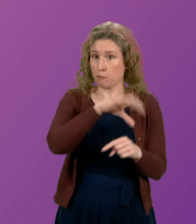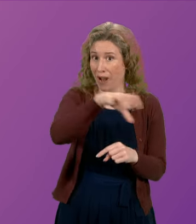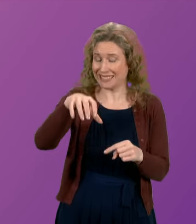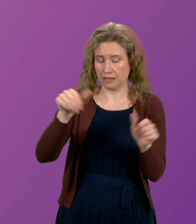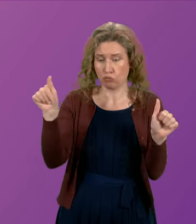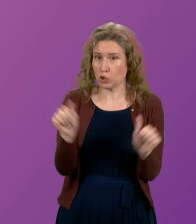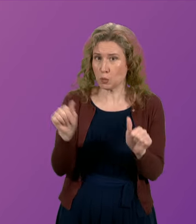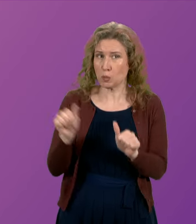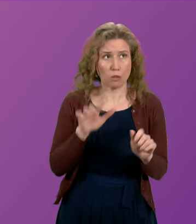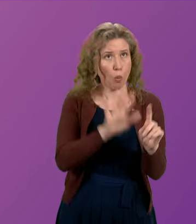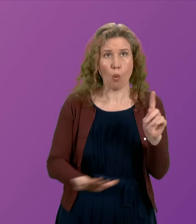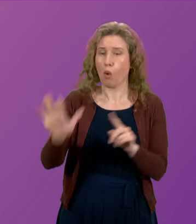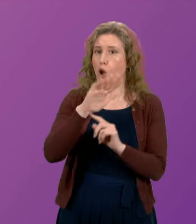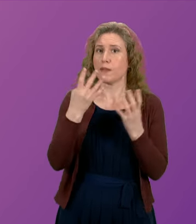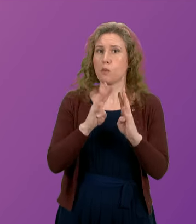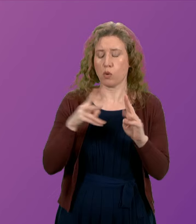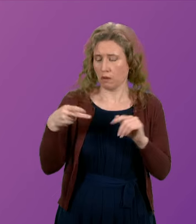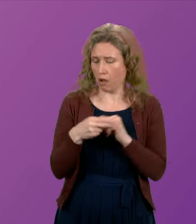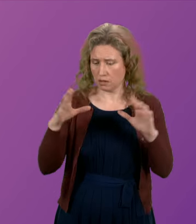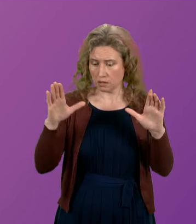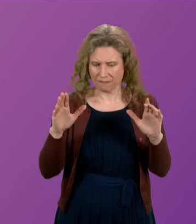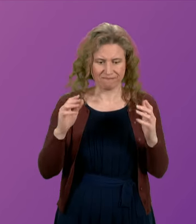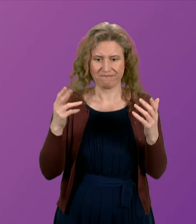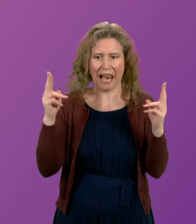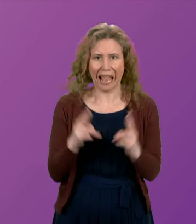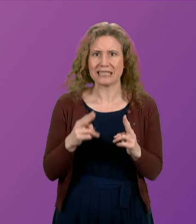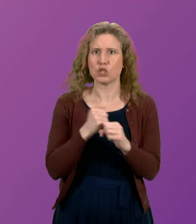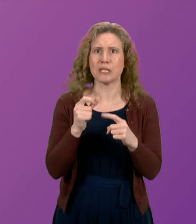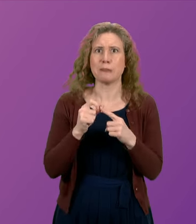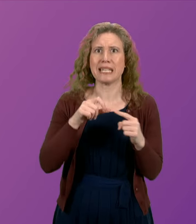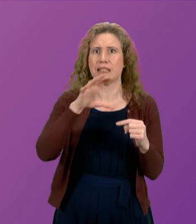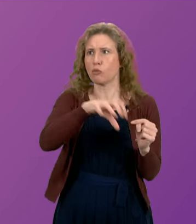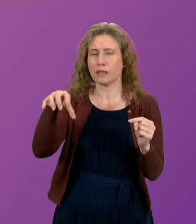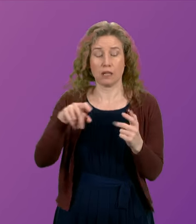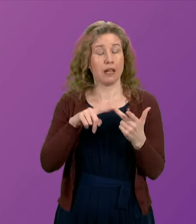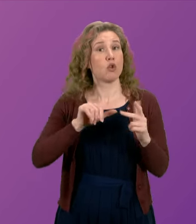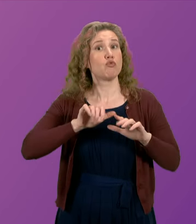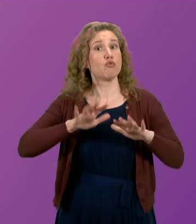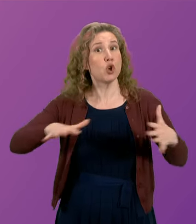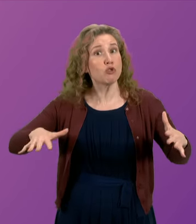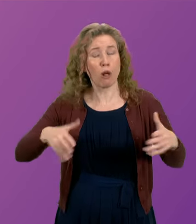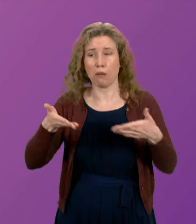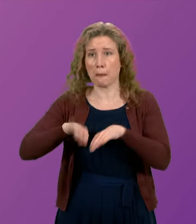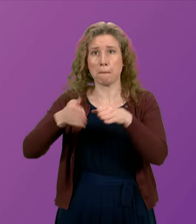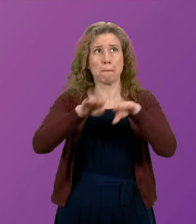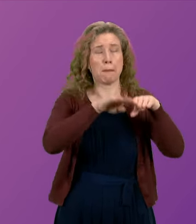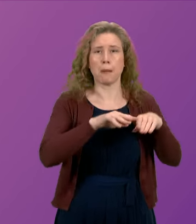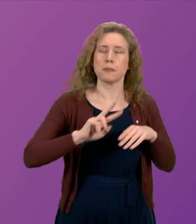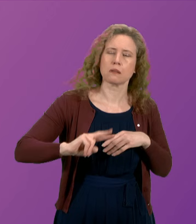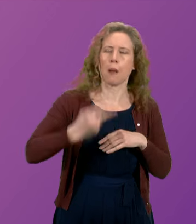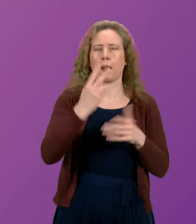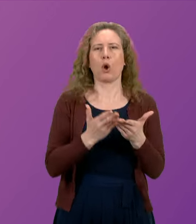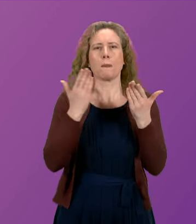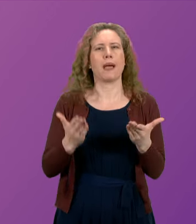in every single health board across the country. In rural areas, they're shutting at twice the rate of urban areas.